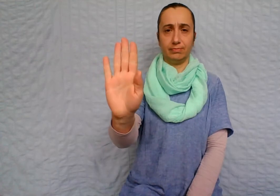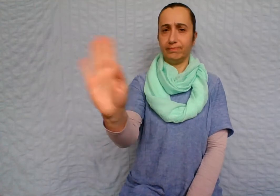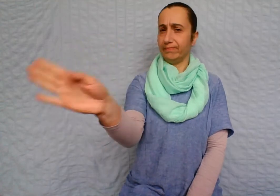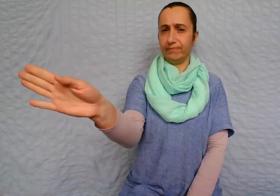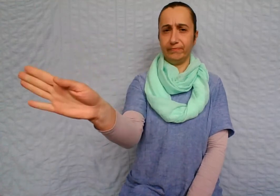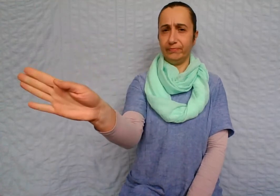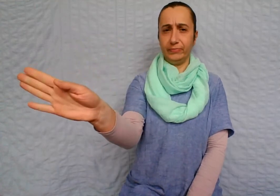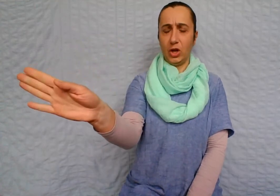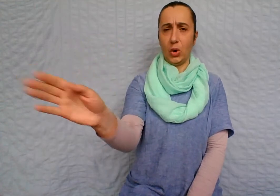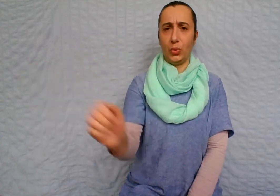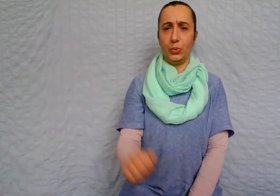No.